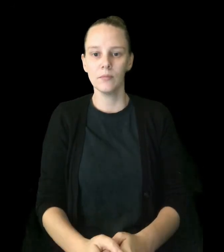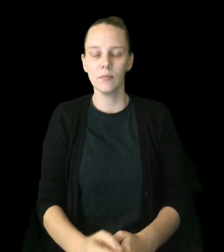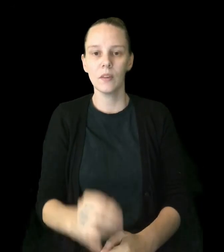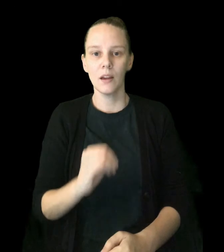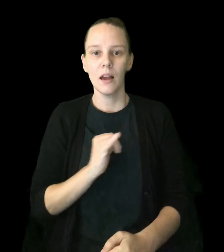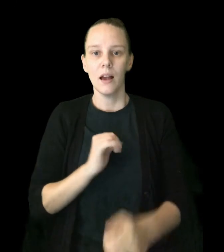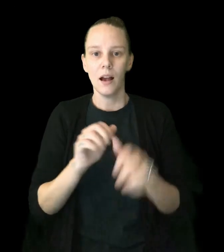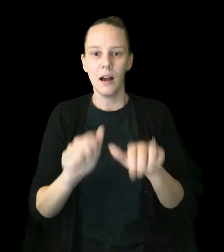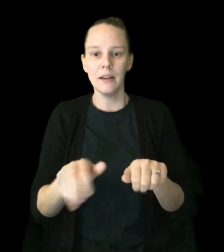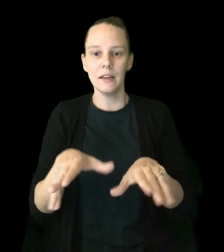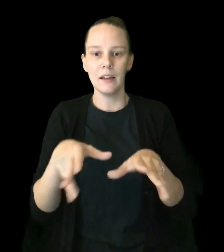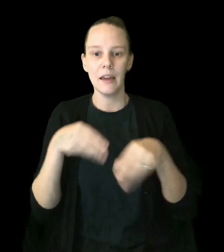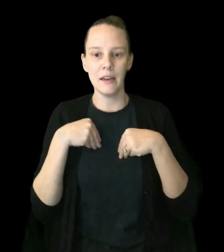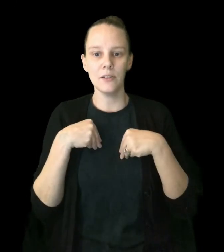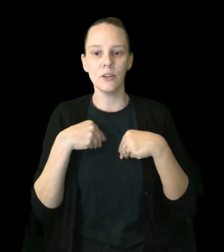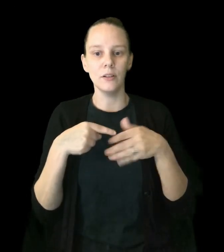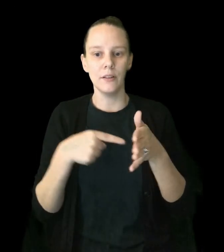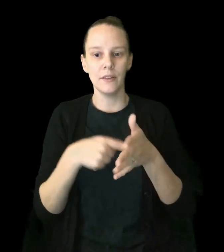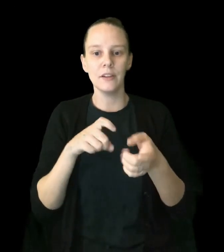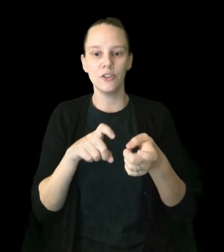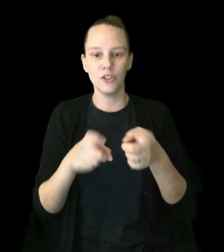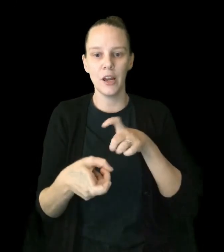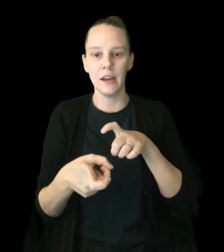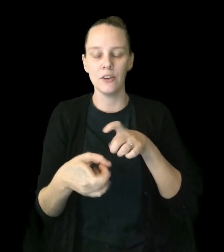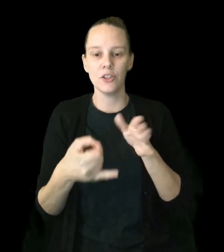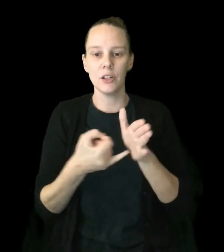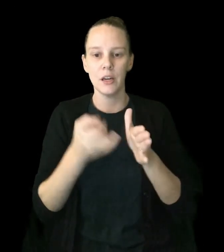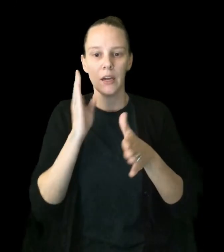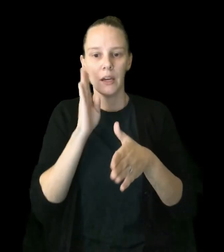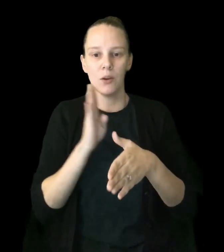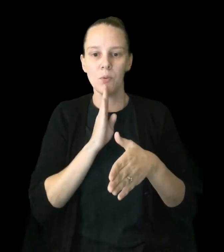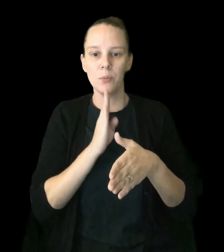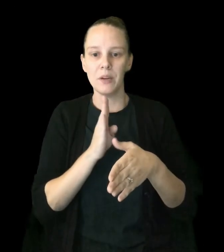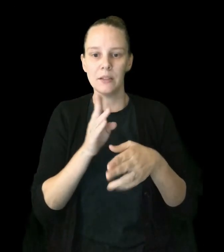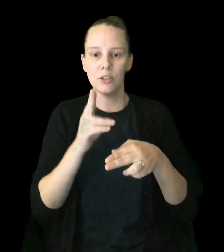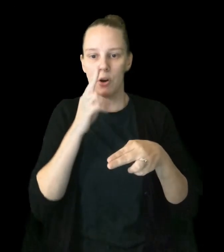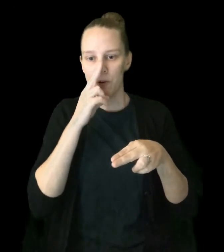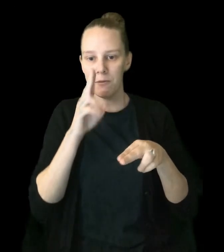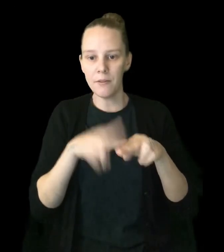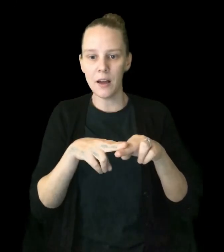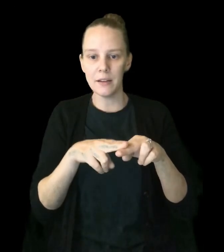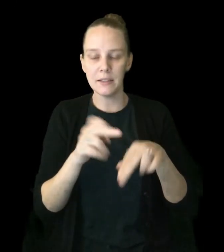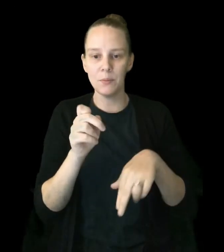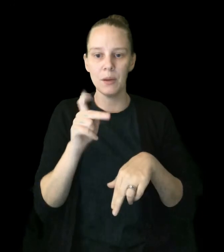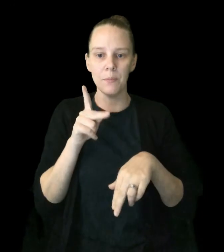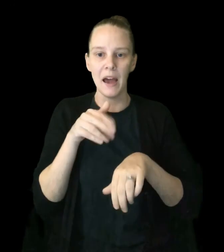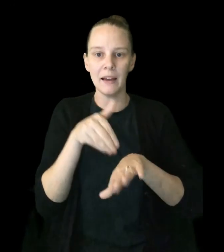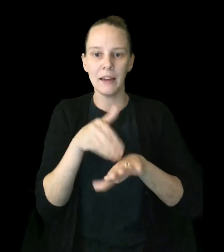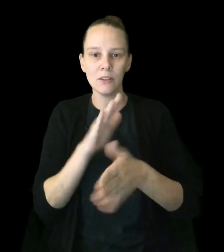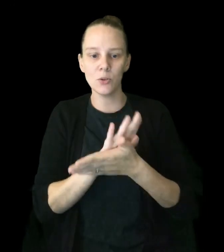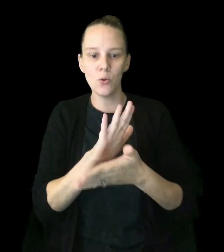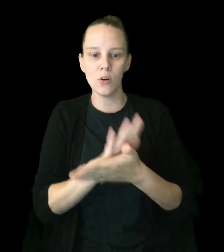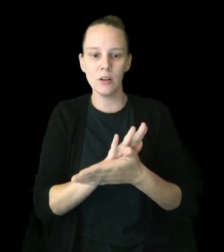I can handle this change. It will be so fun to be back at school. will